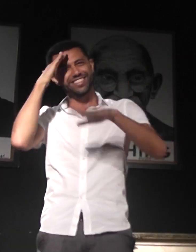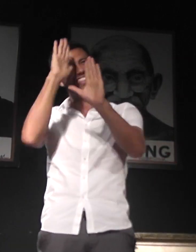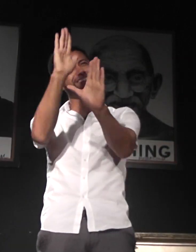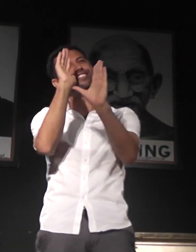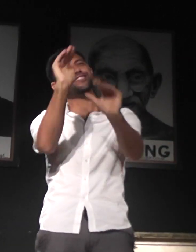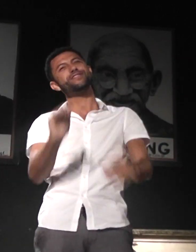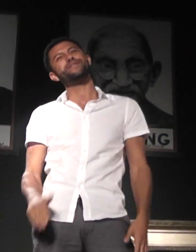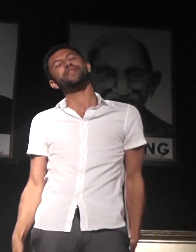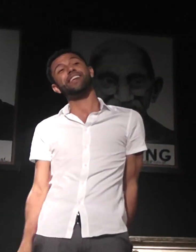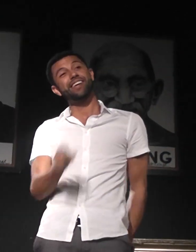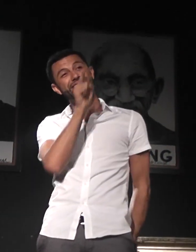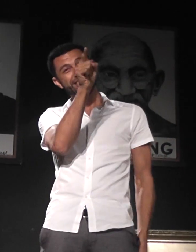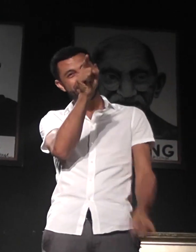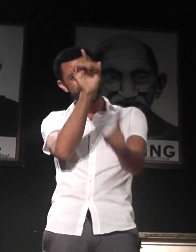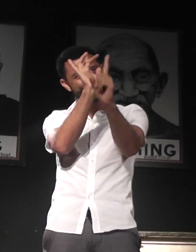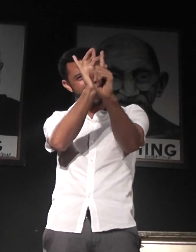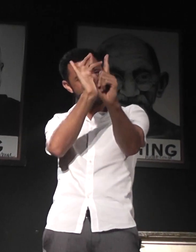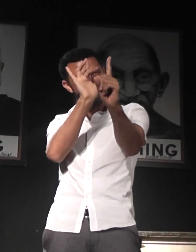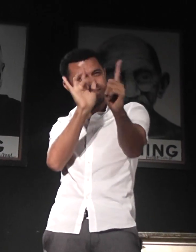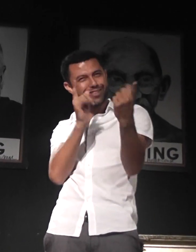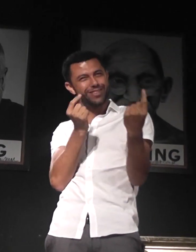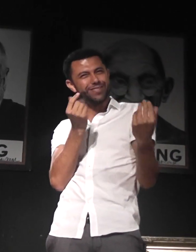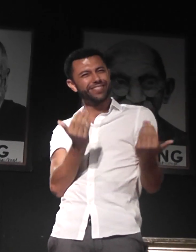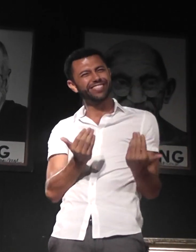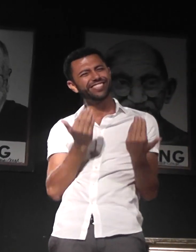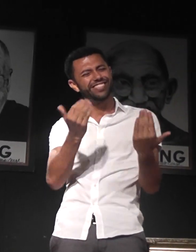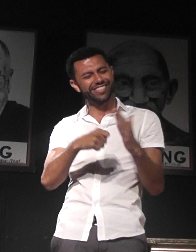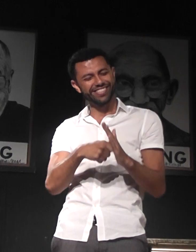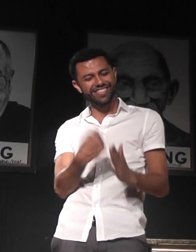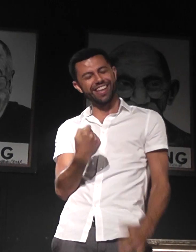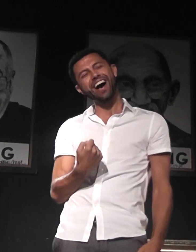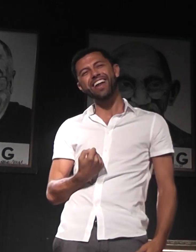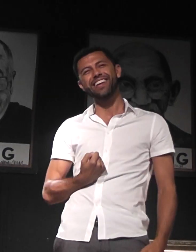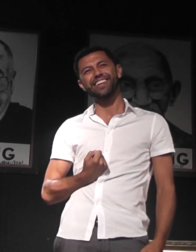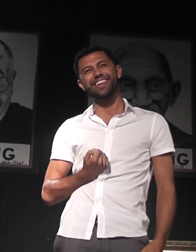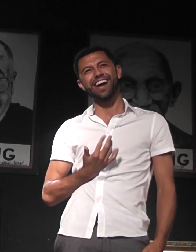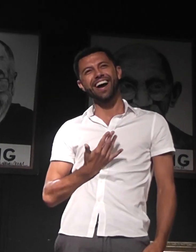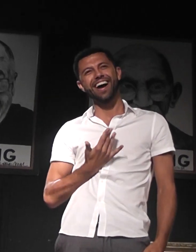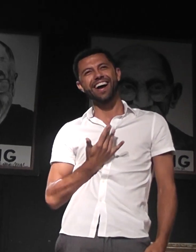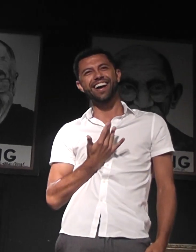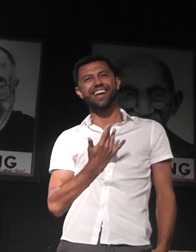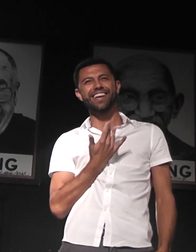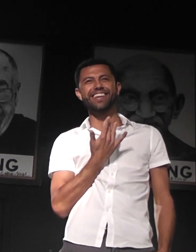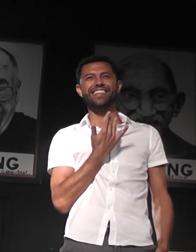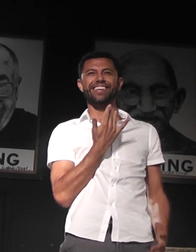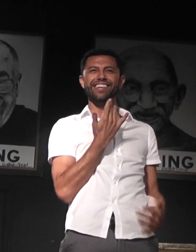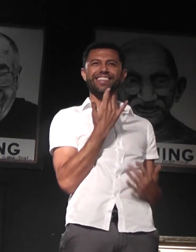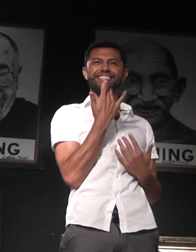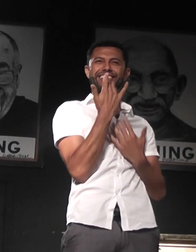chance to hear And there's a spark in you, you've just got to cry And